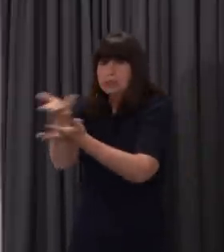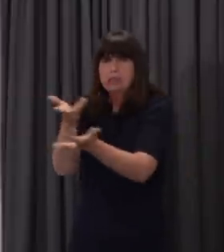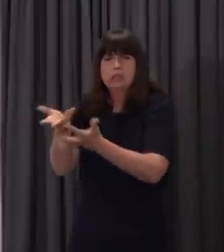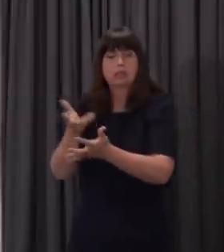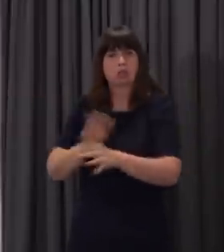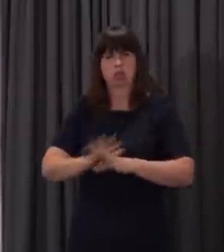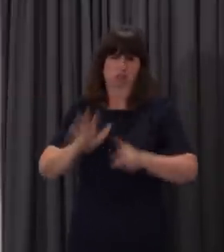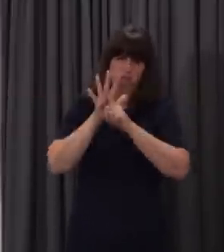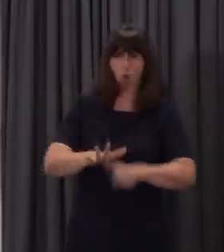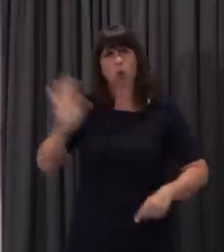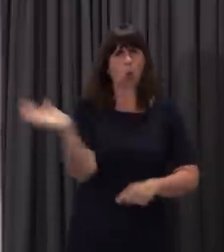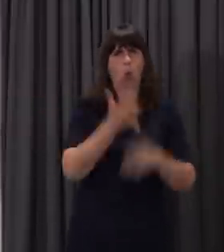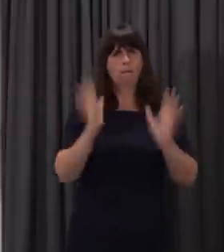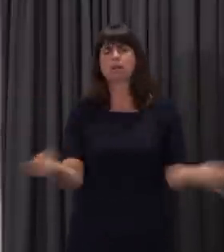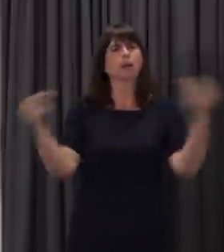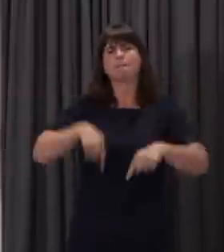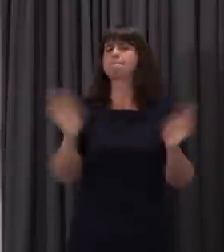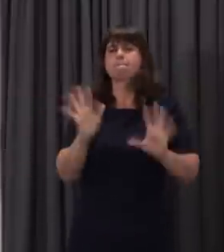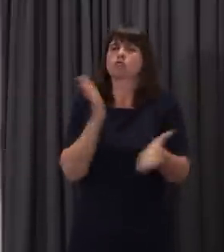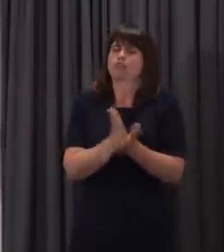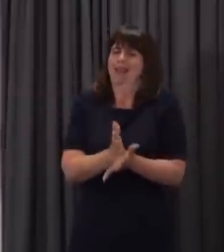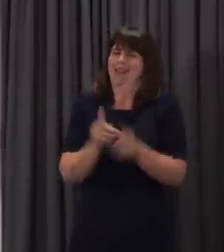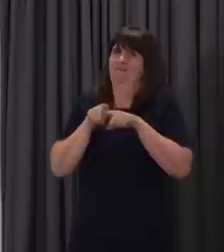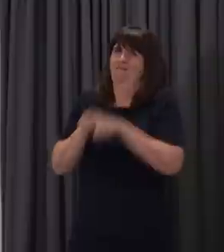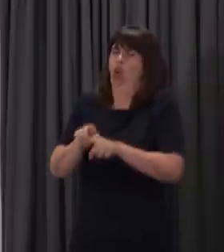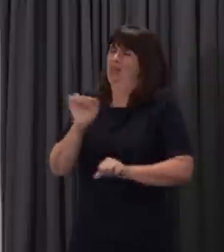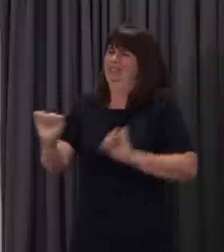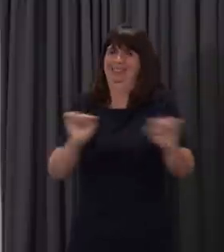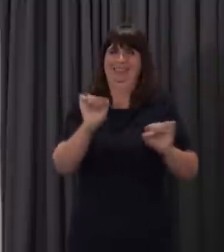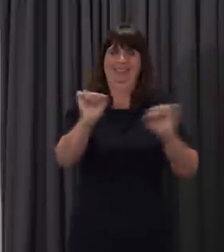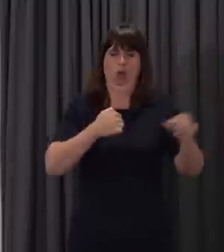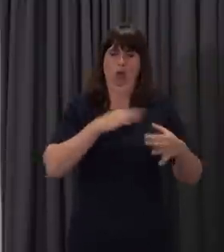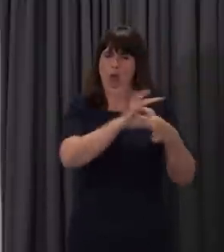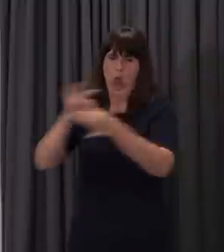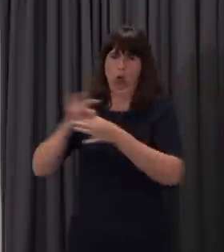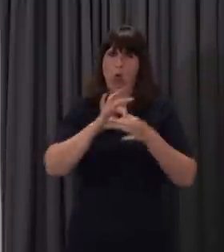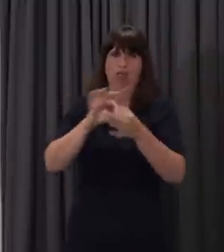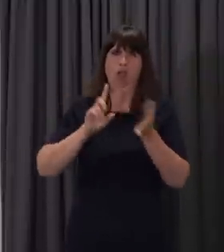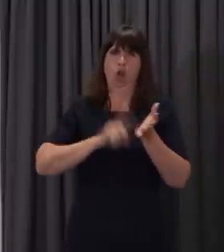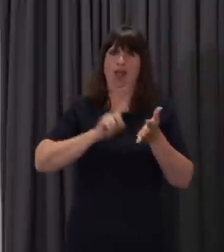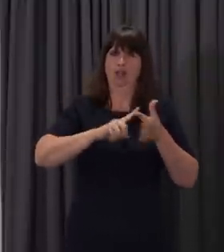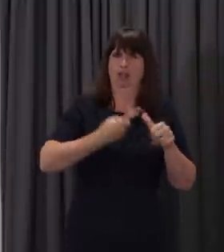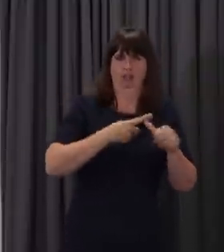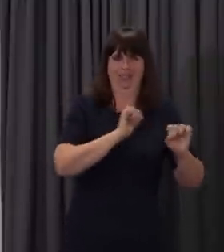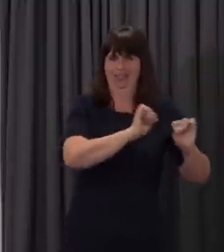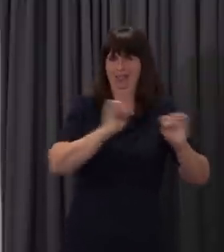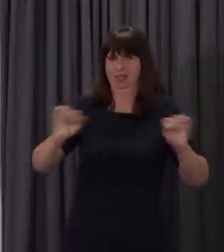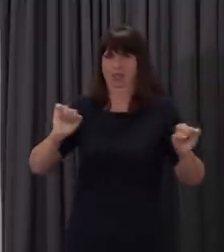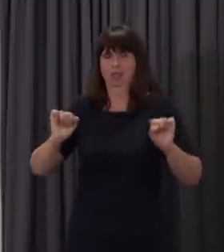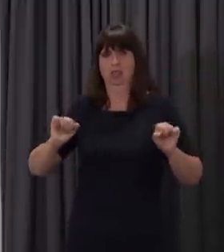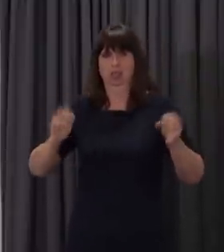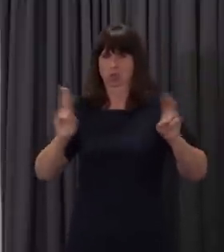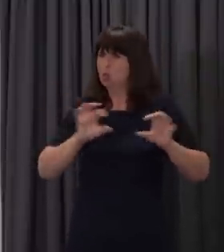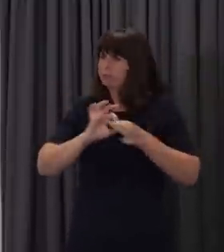closely with our head teachers and our education authorities to ensure that that then works on a practical level in individual settings,